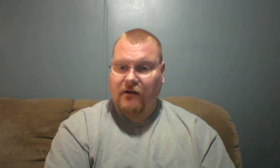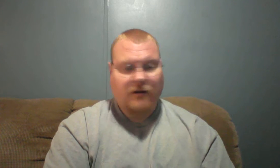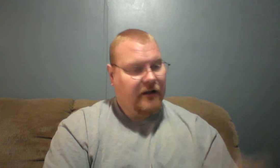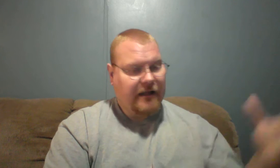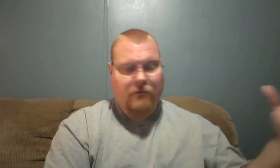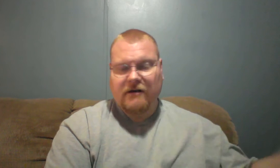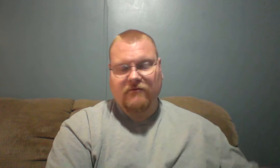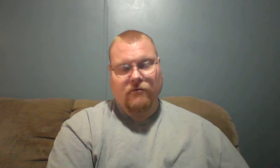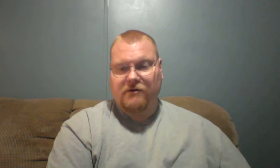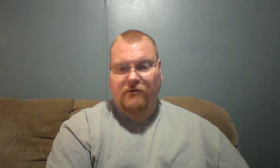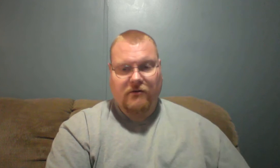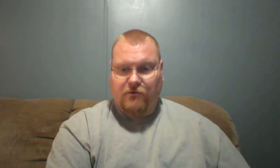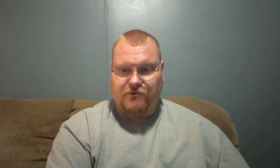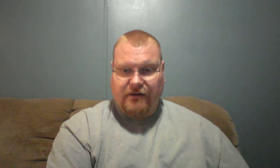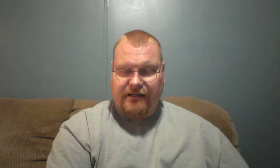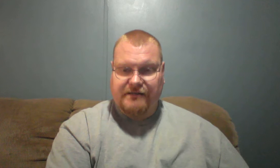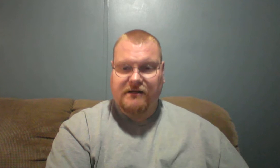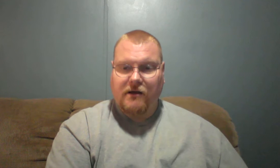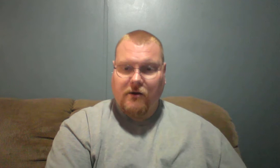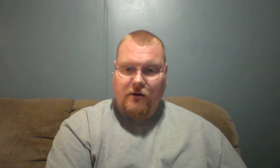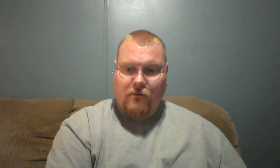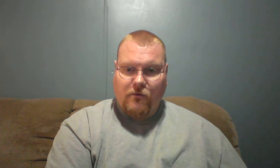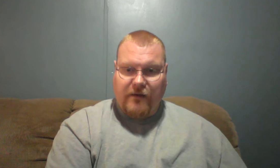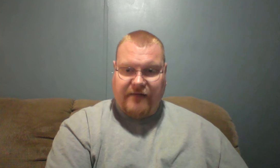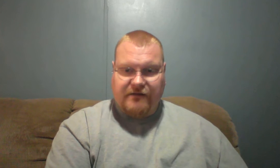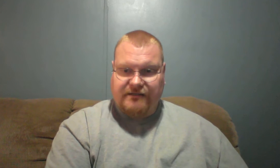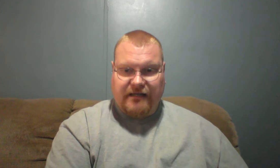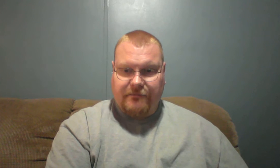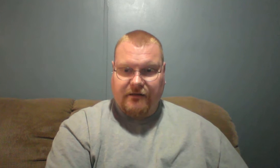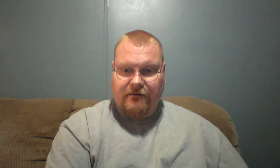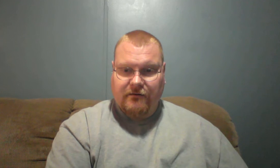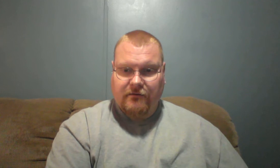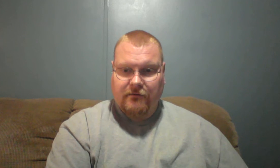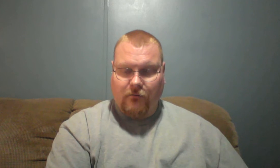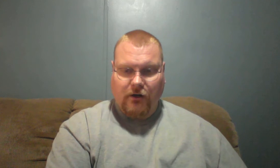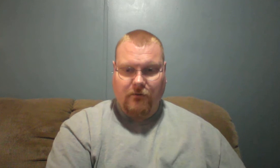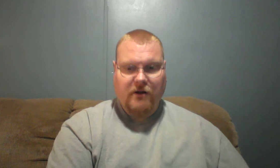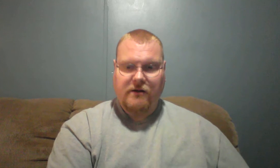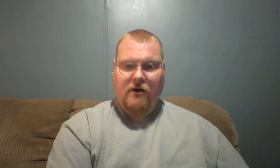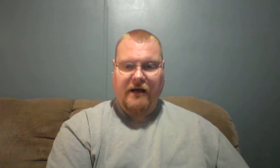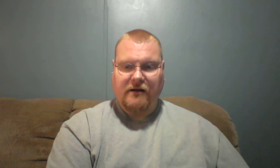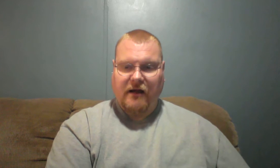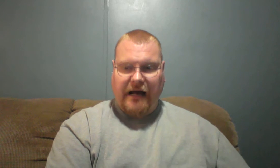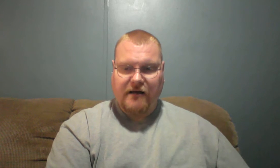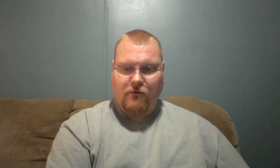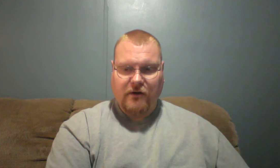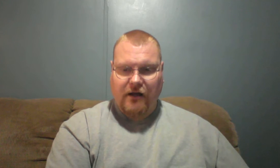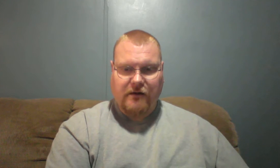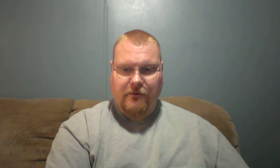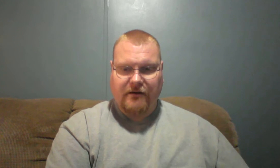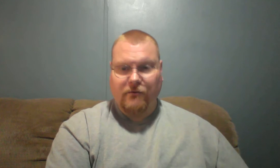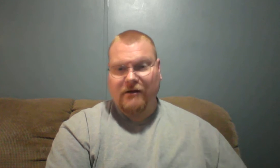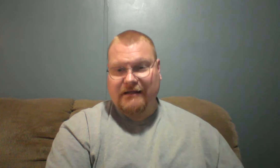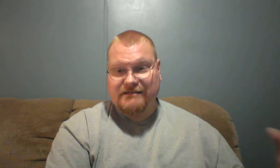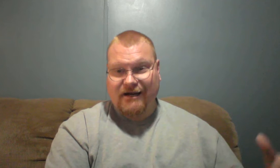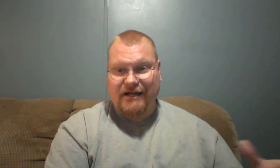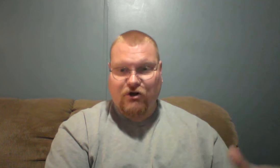Hey, whatever the Lord's will is, we have to accept it. Well, no, I don't want to go that way. Well, it's not in your